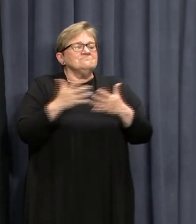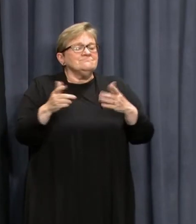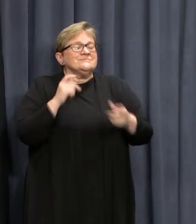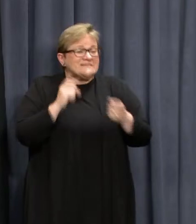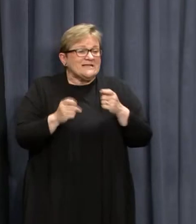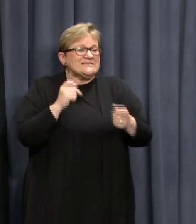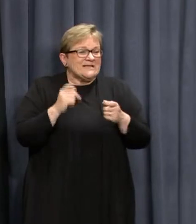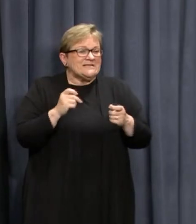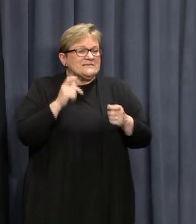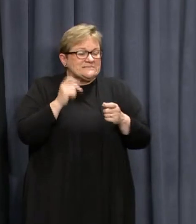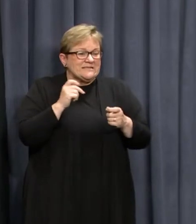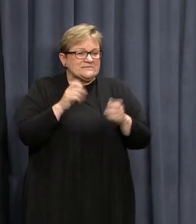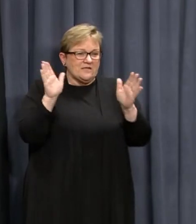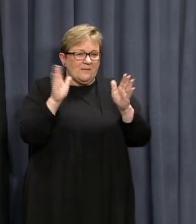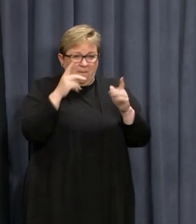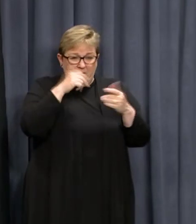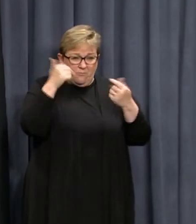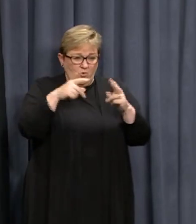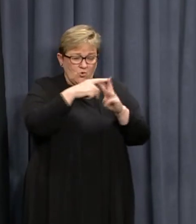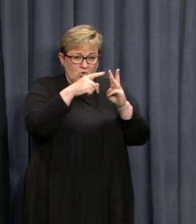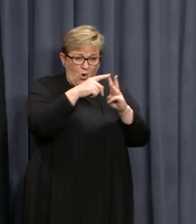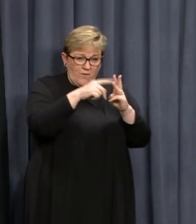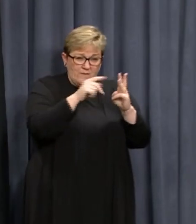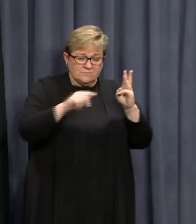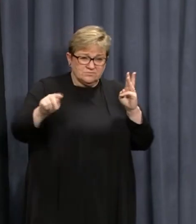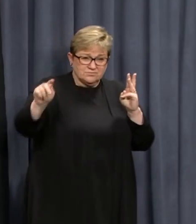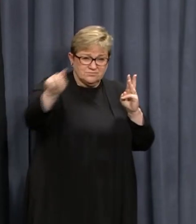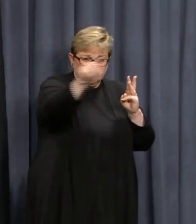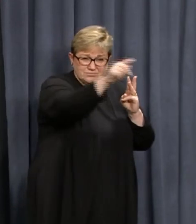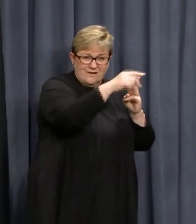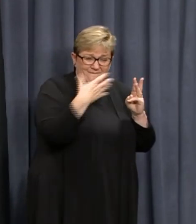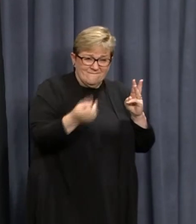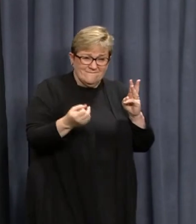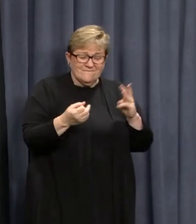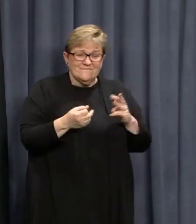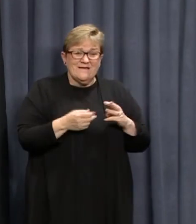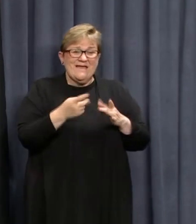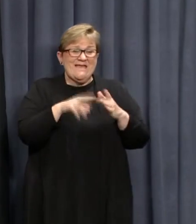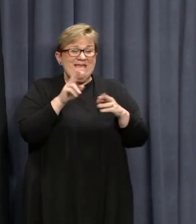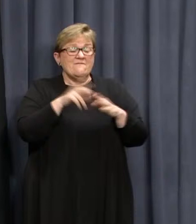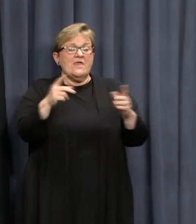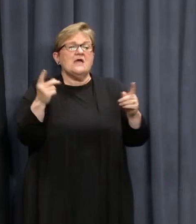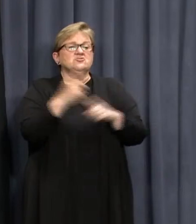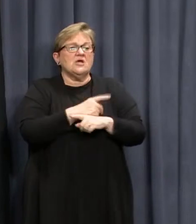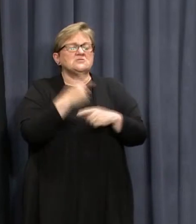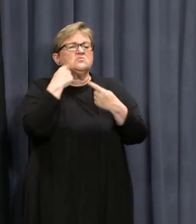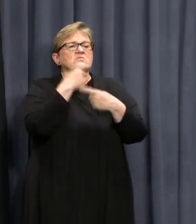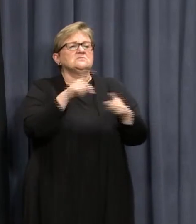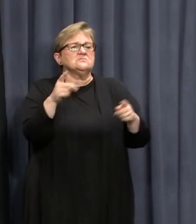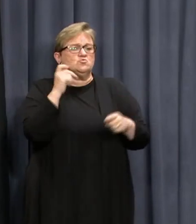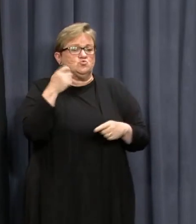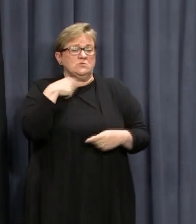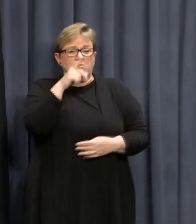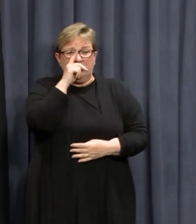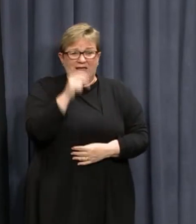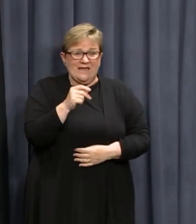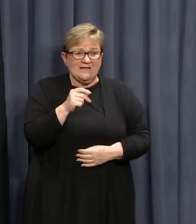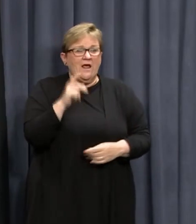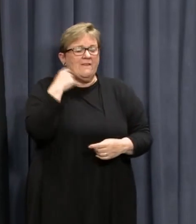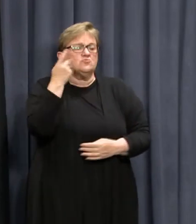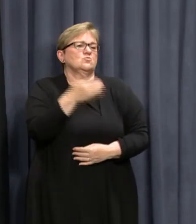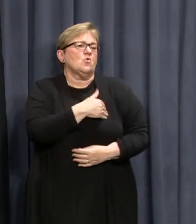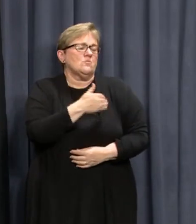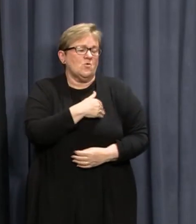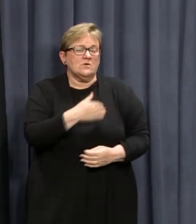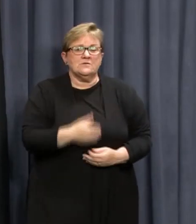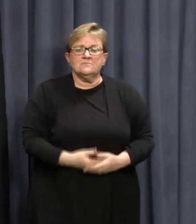amount of testing and we're testing the close contacts of these people. If that changes, we'll let people know as soon as we can. That would be in